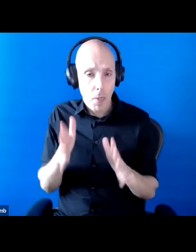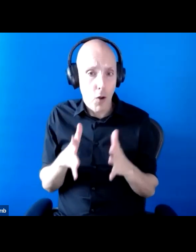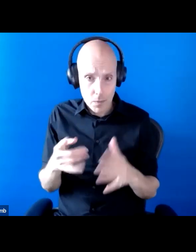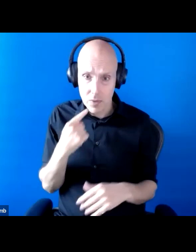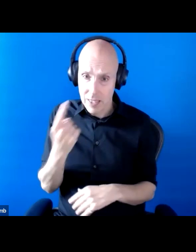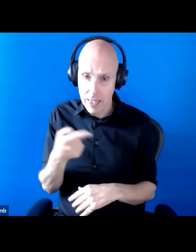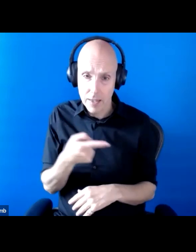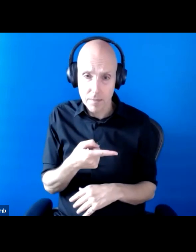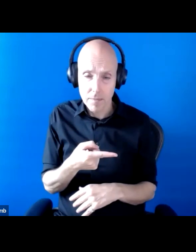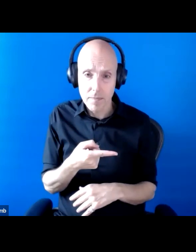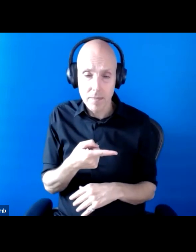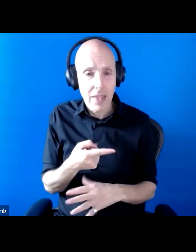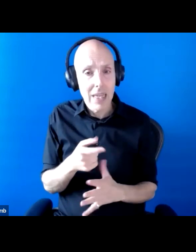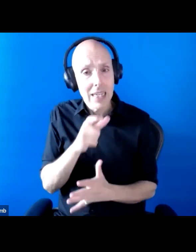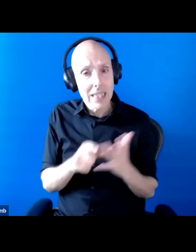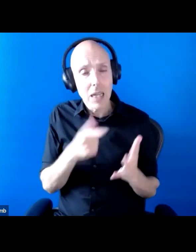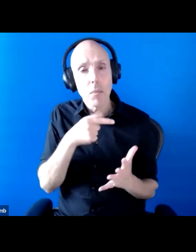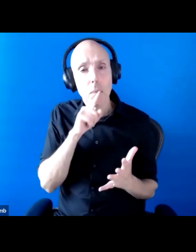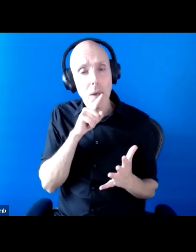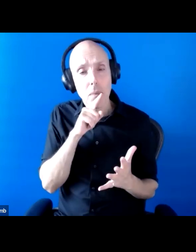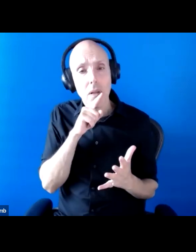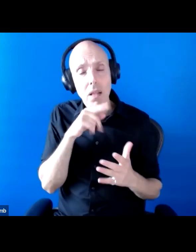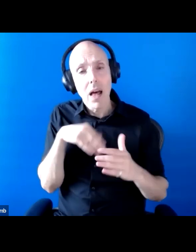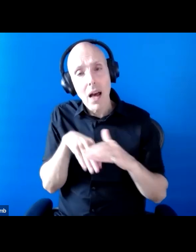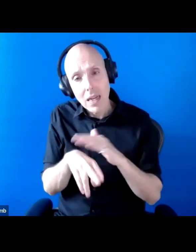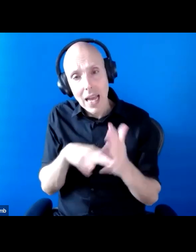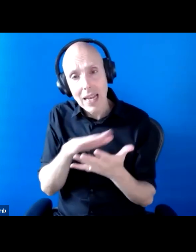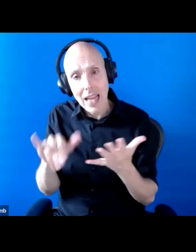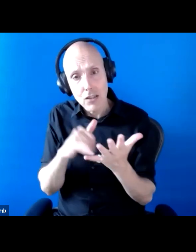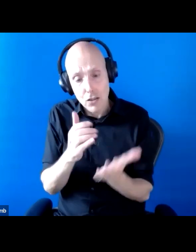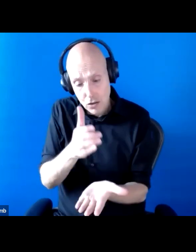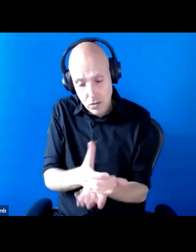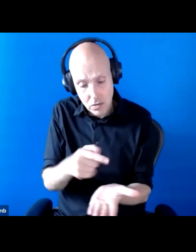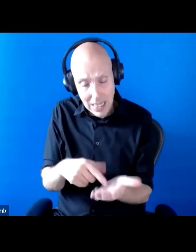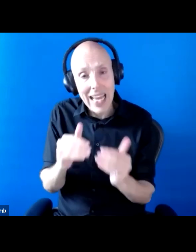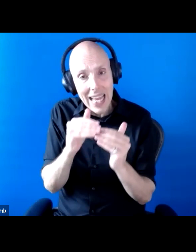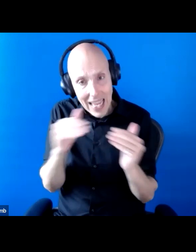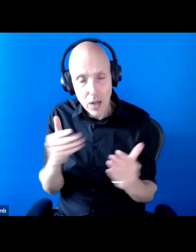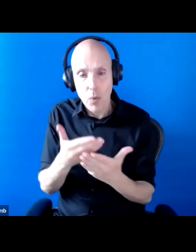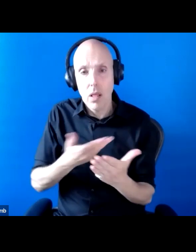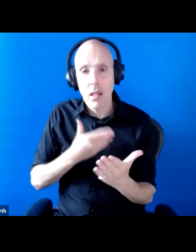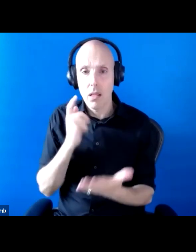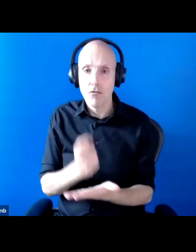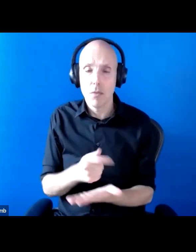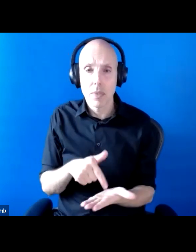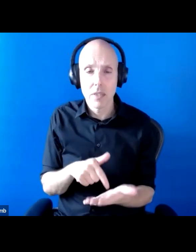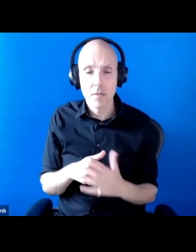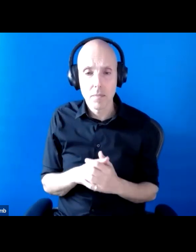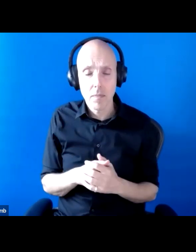that disabled people under the NHS constitution had equal rights to treatment. But again, should that